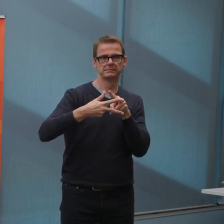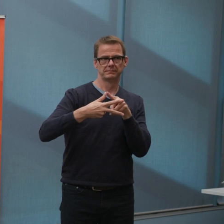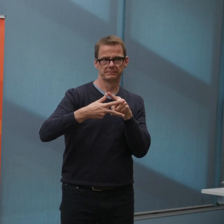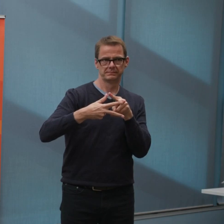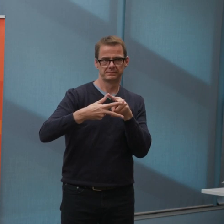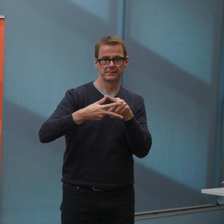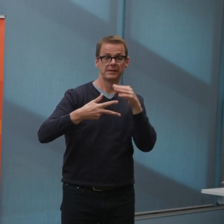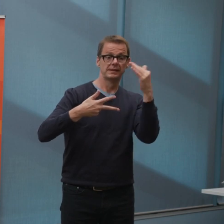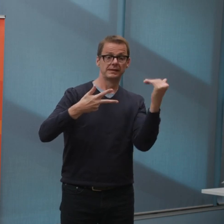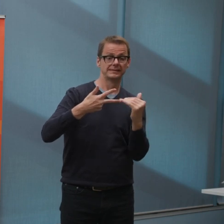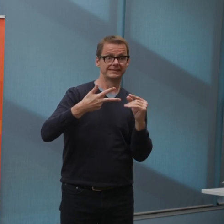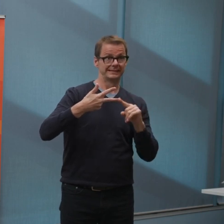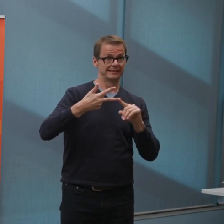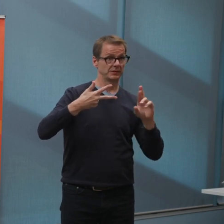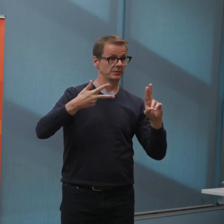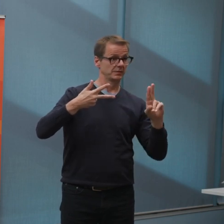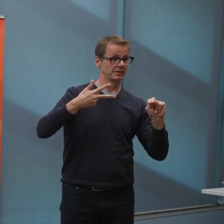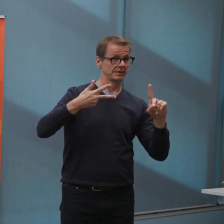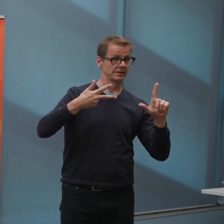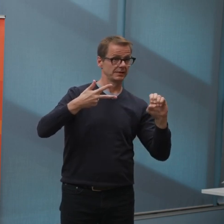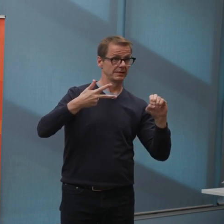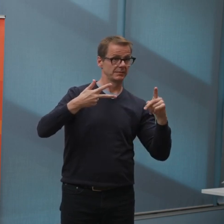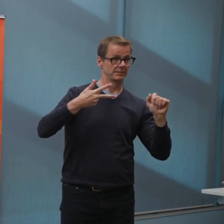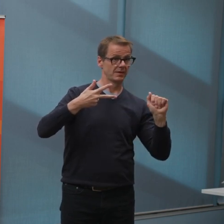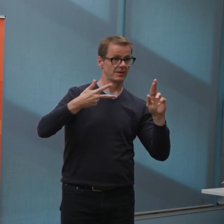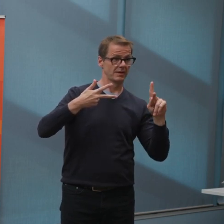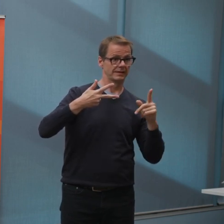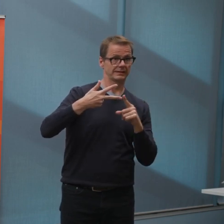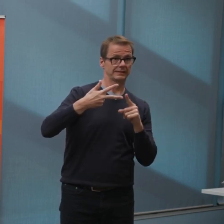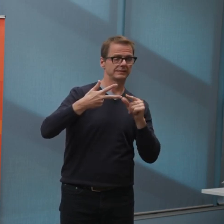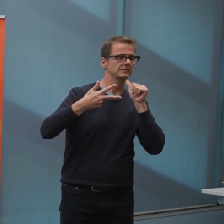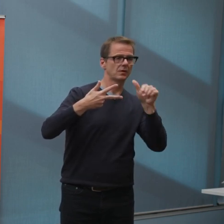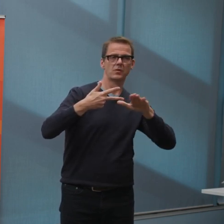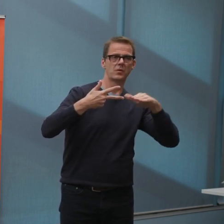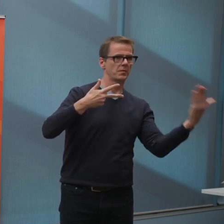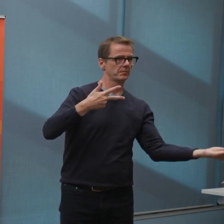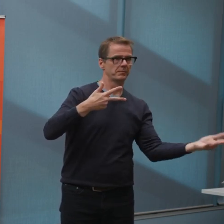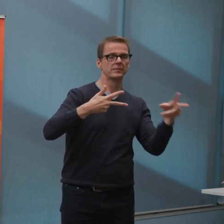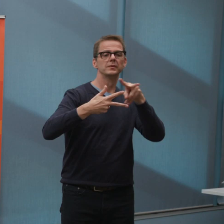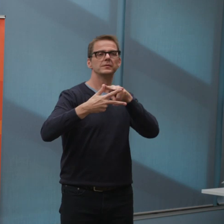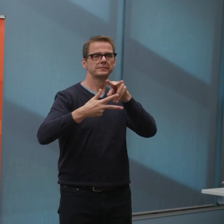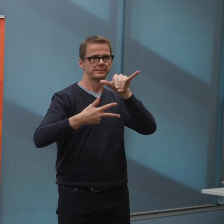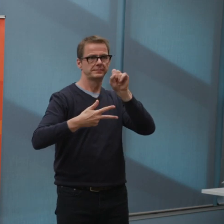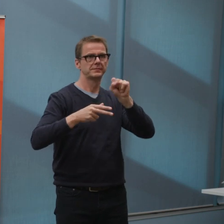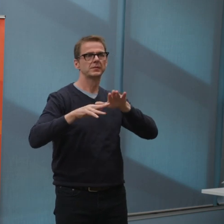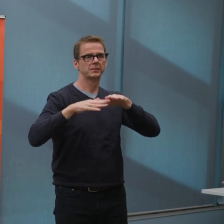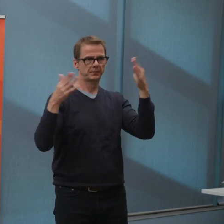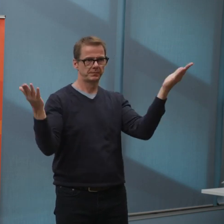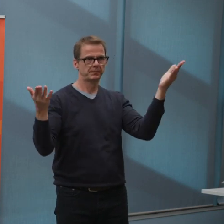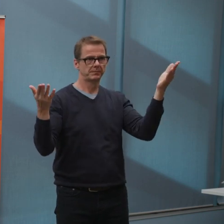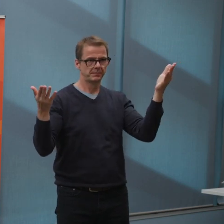courses upon opening, and their return will depend on the guidance that we receive from the provincial government.